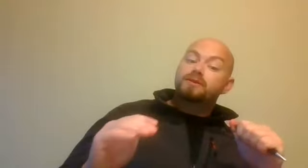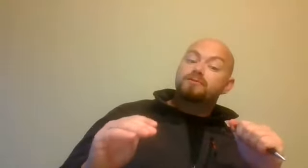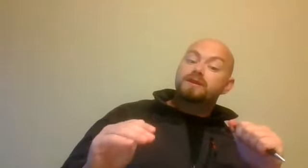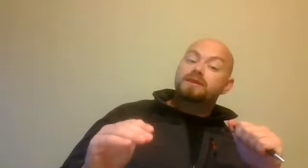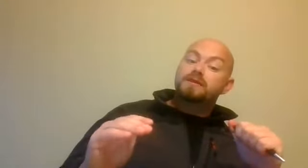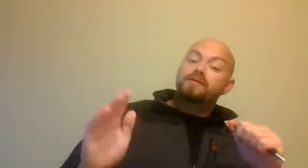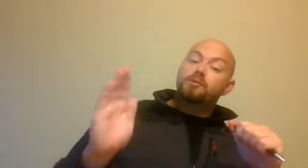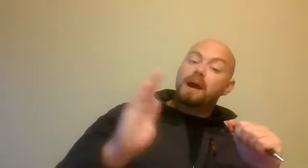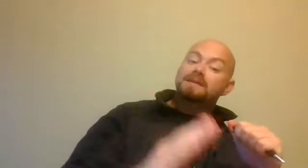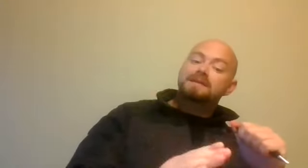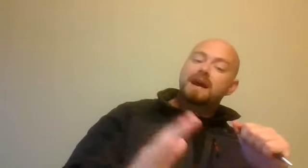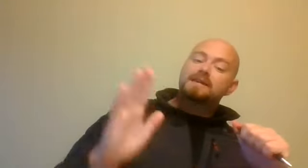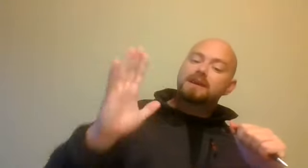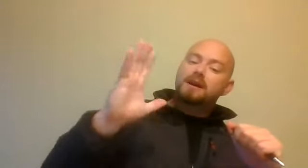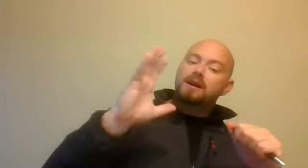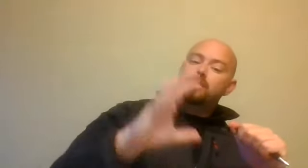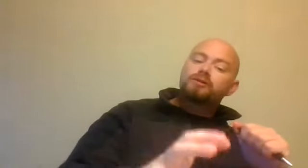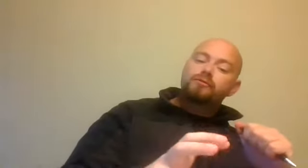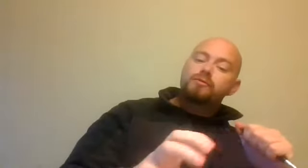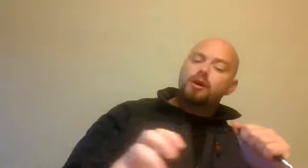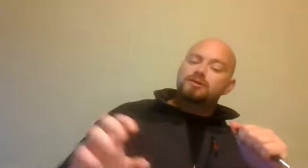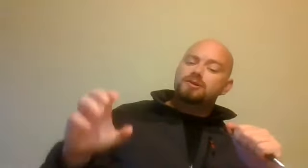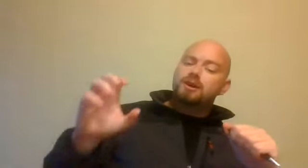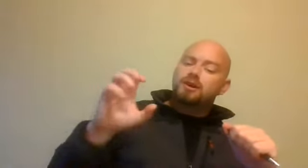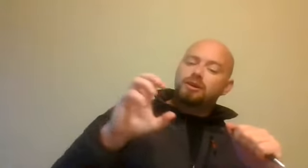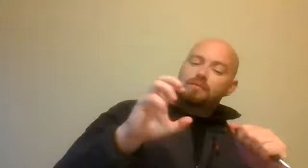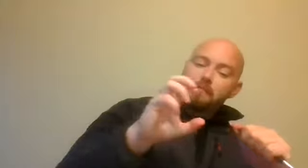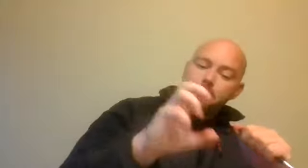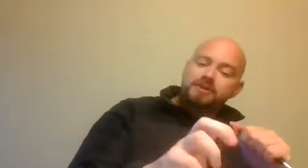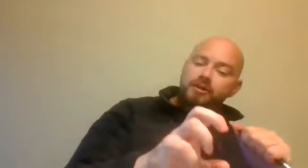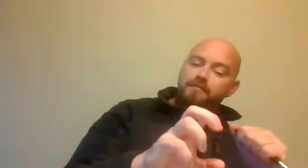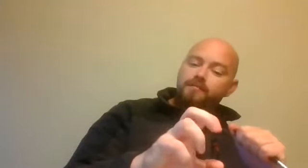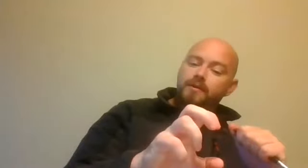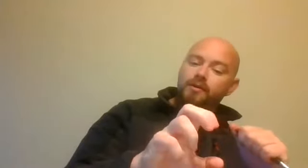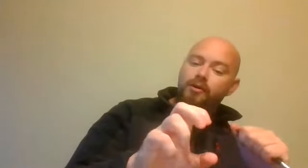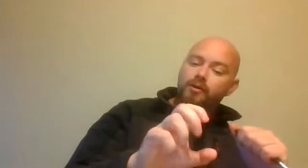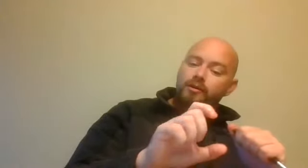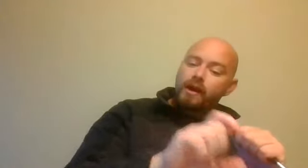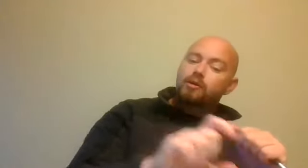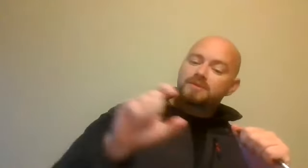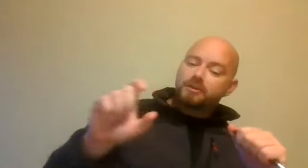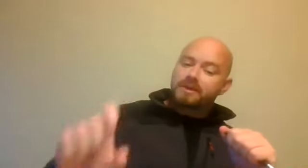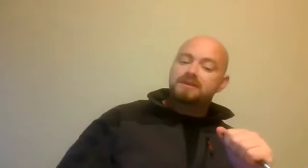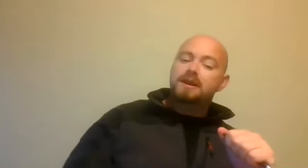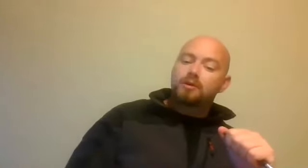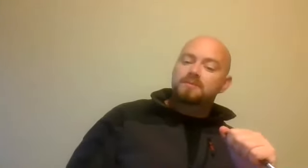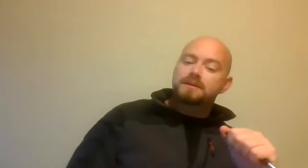reduce risk, then you have to go back to the start, look at the root causes, measure your outcomes and your potential outcomes,